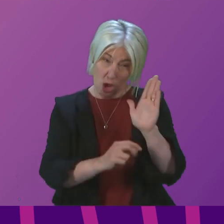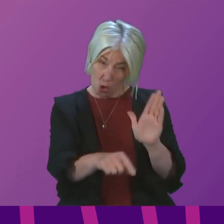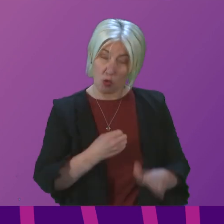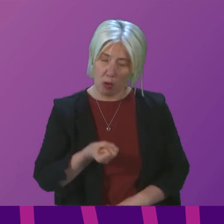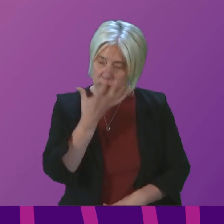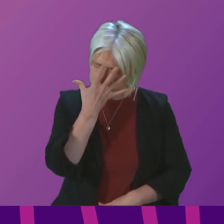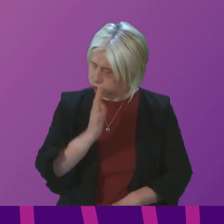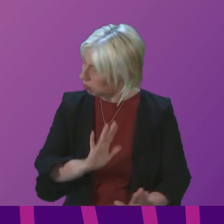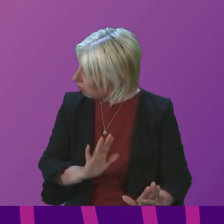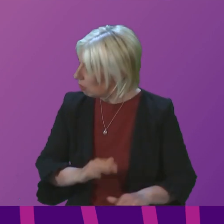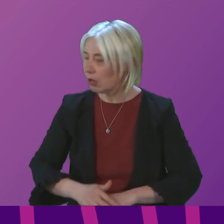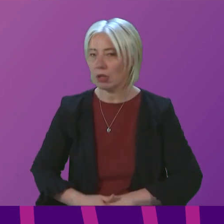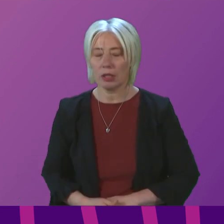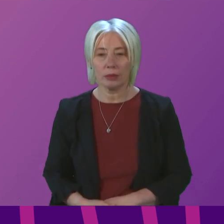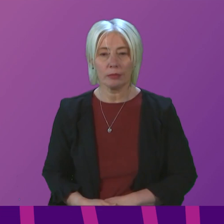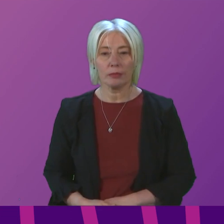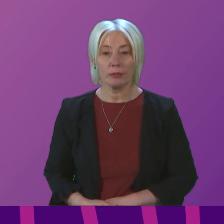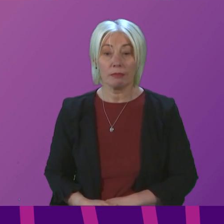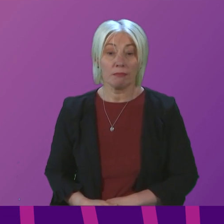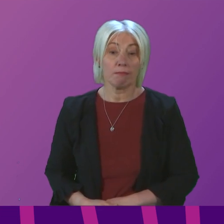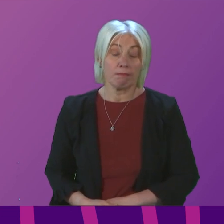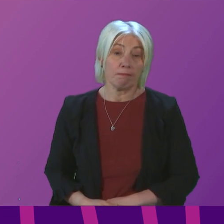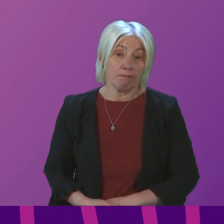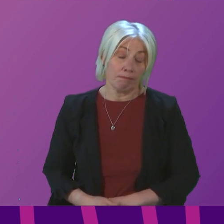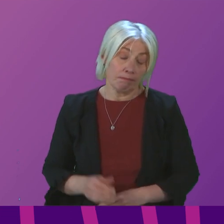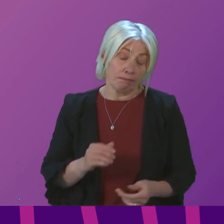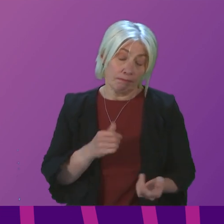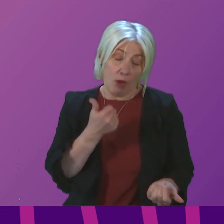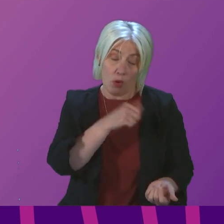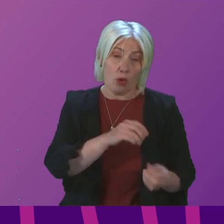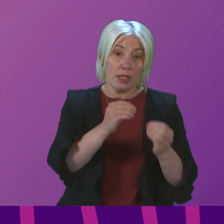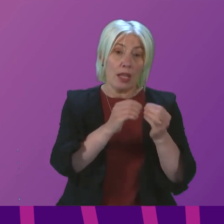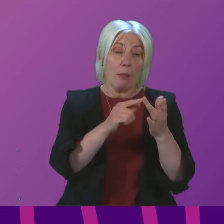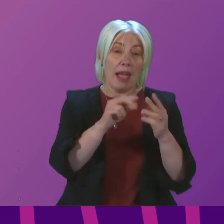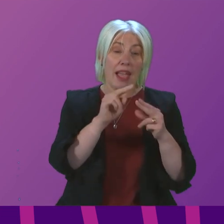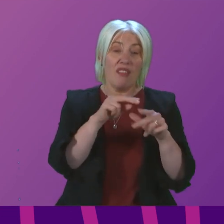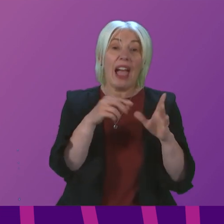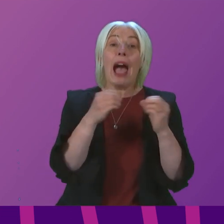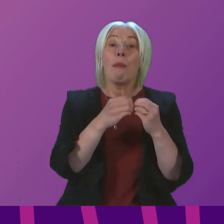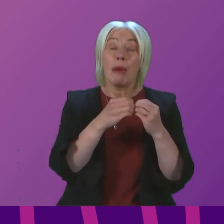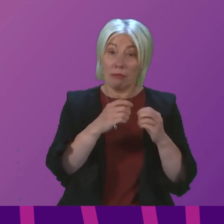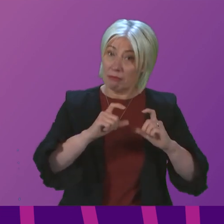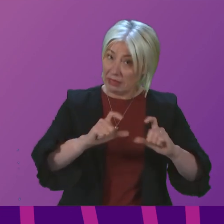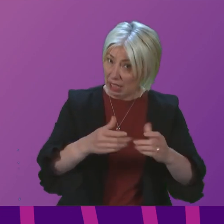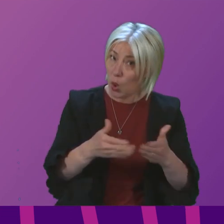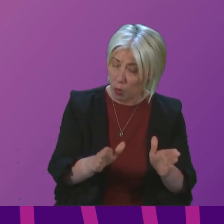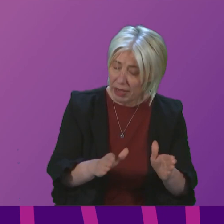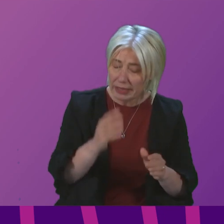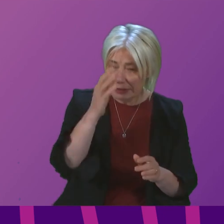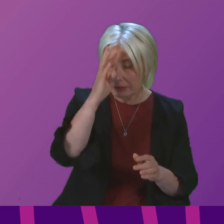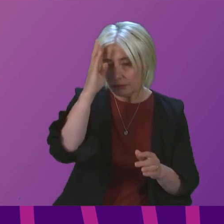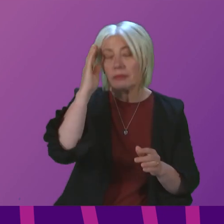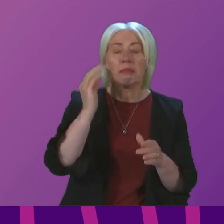First Minister. Well, course, Bifab is also still open and